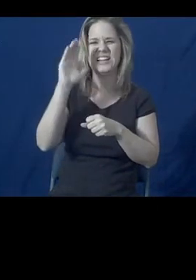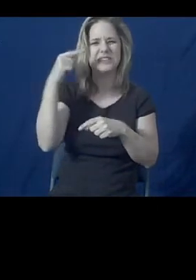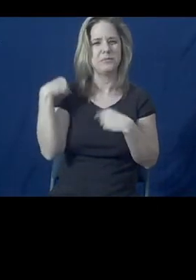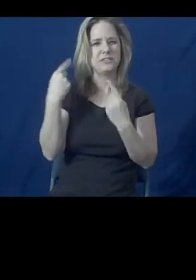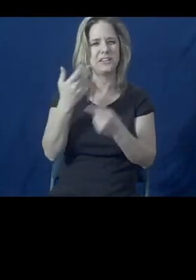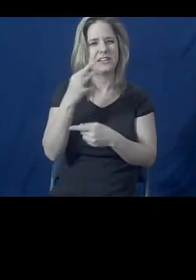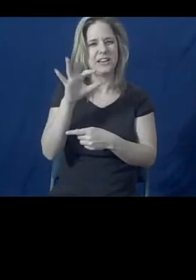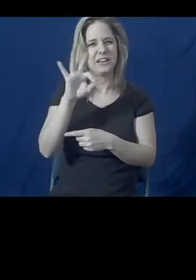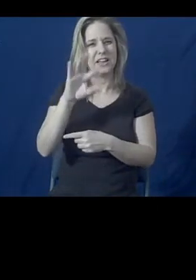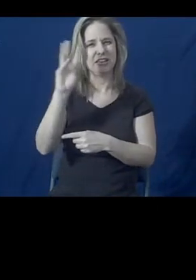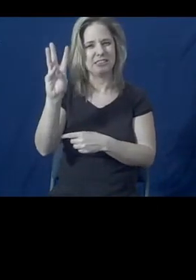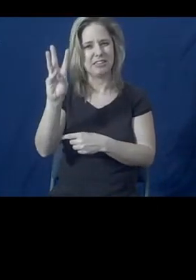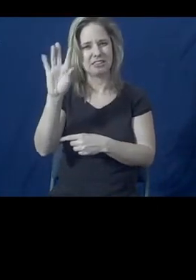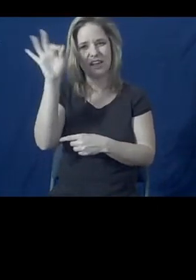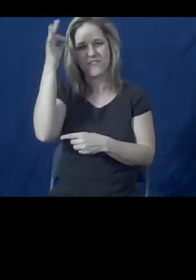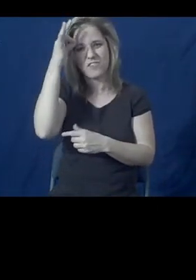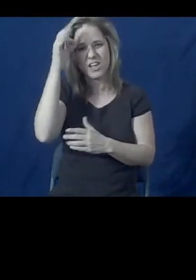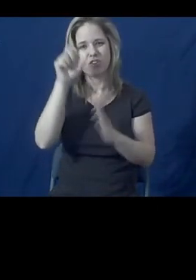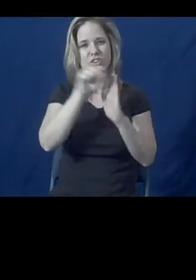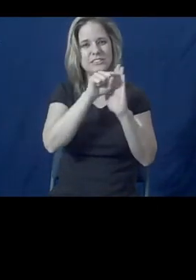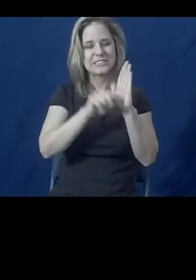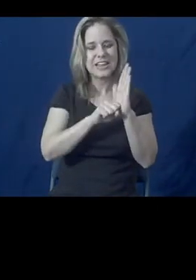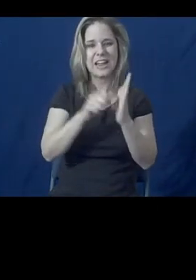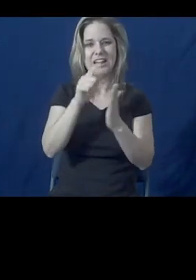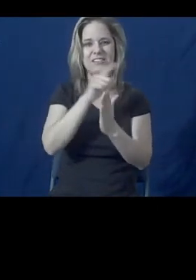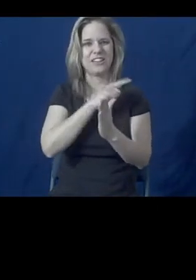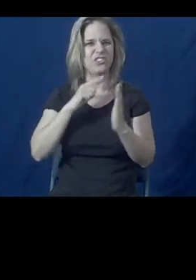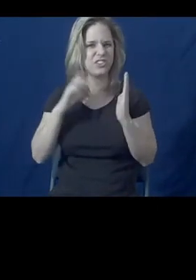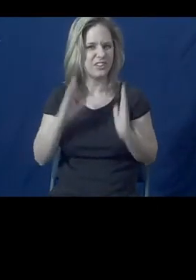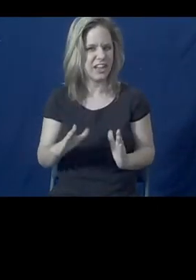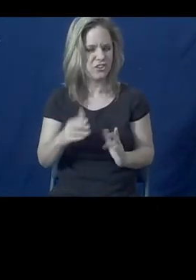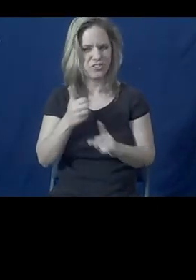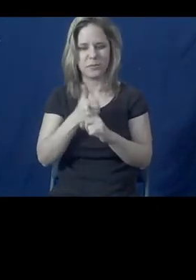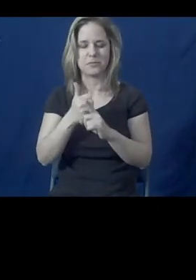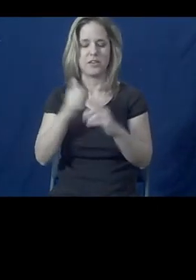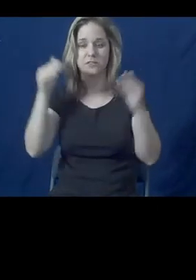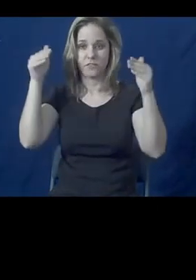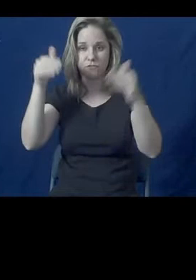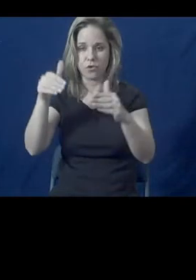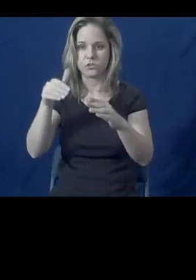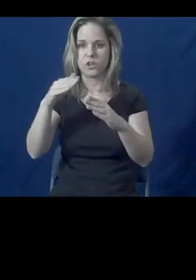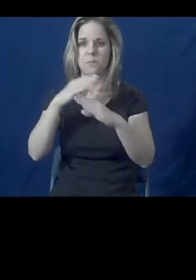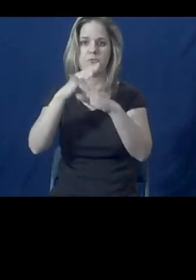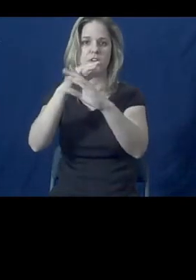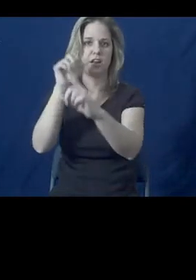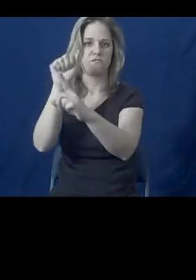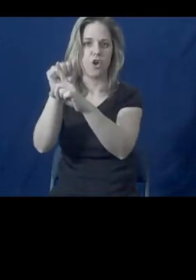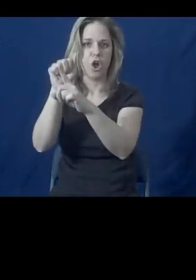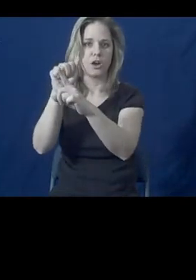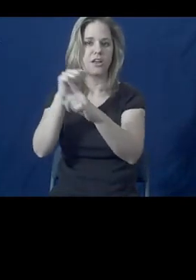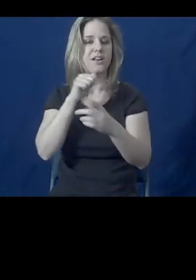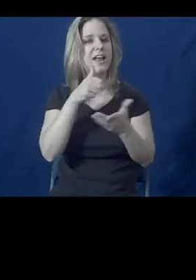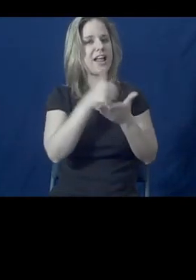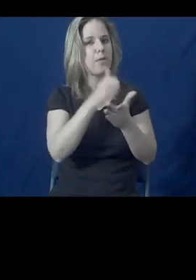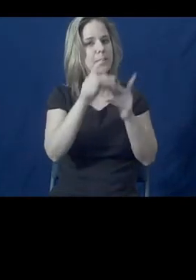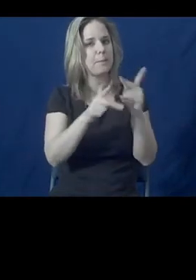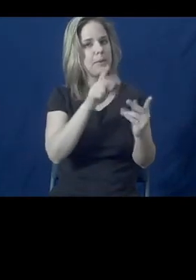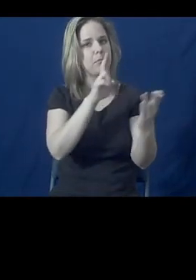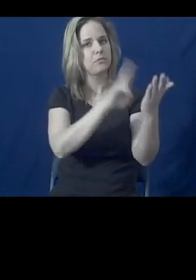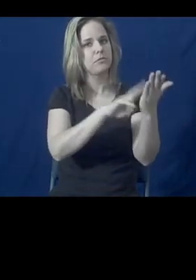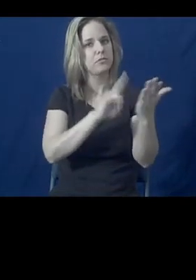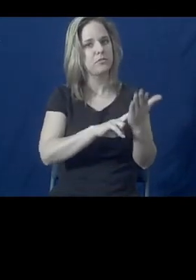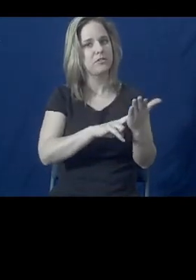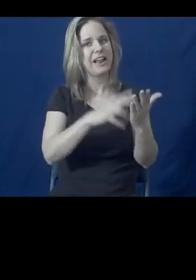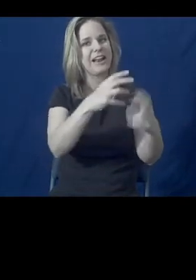federal and state legislators and regulators have really focused more on preventing fraud than on enrolling individuals and